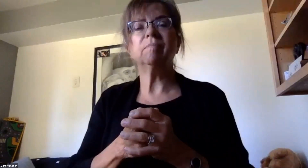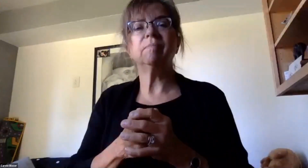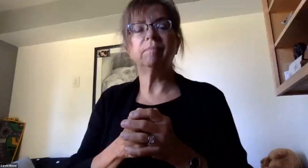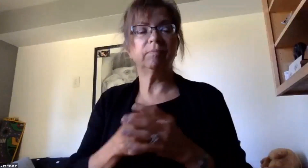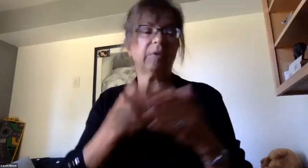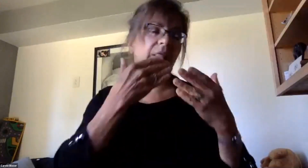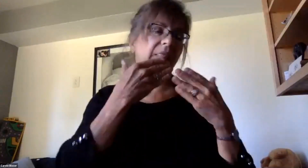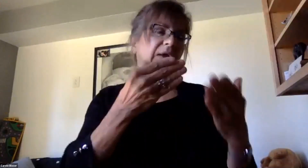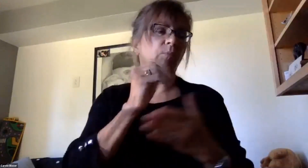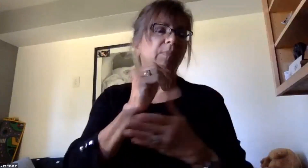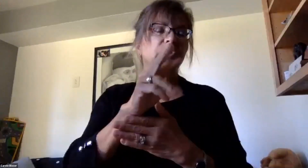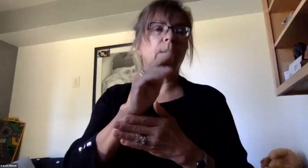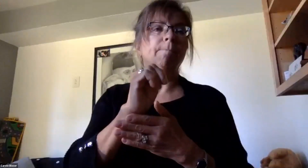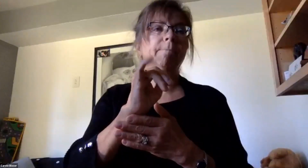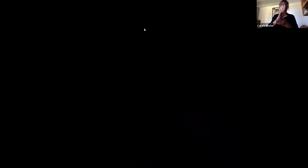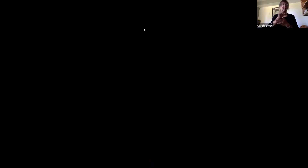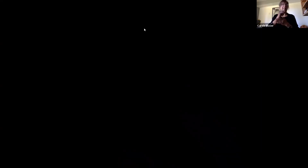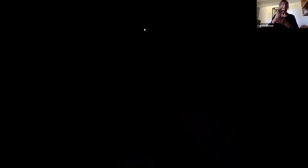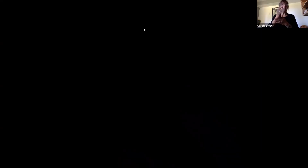you. very much. Thank you.